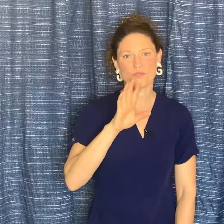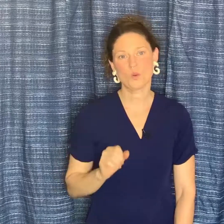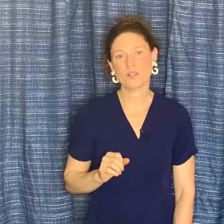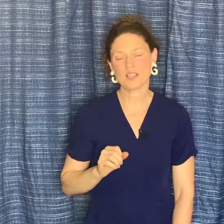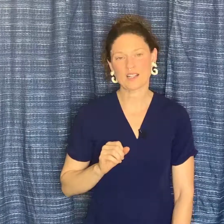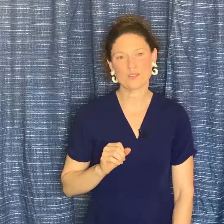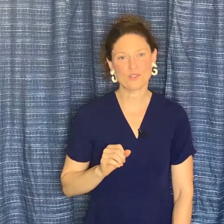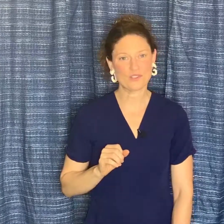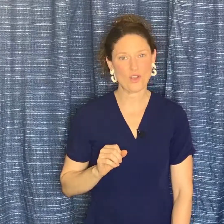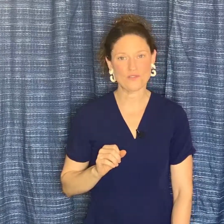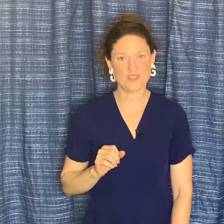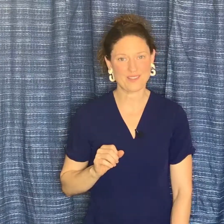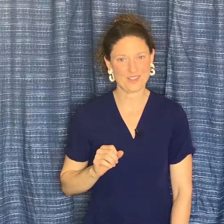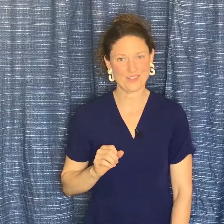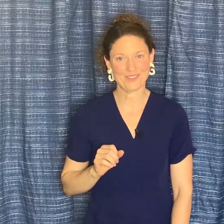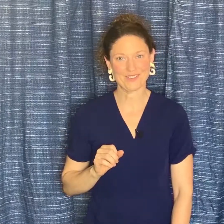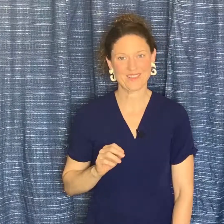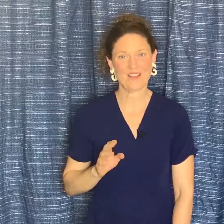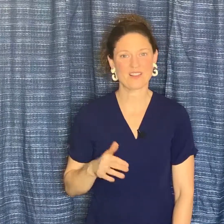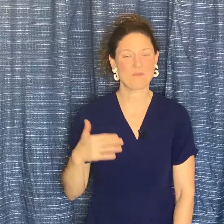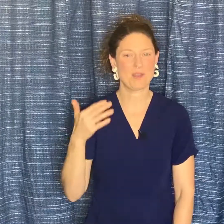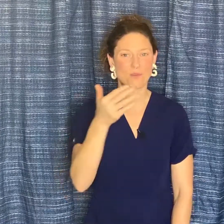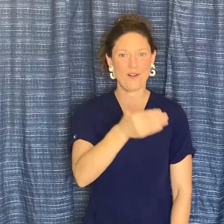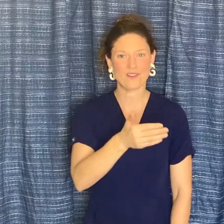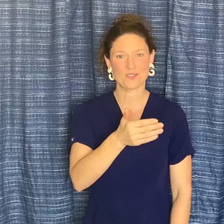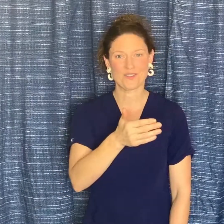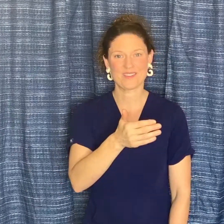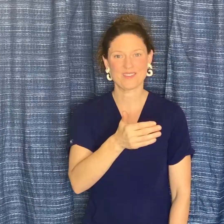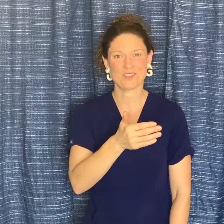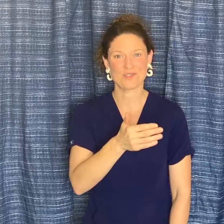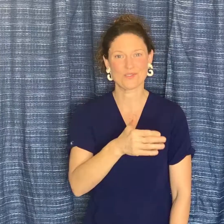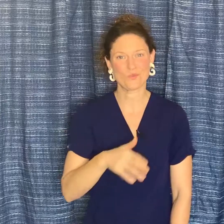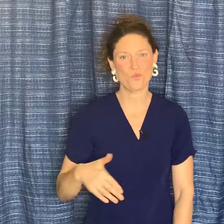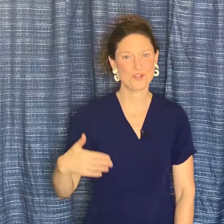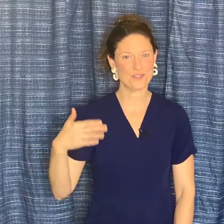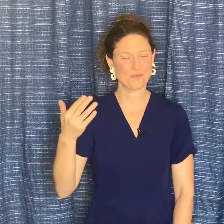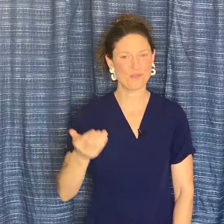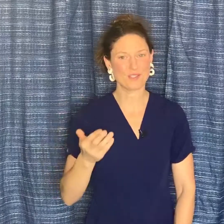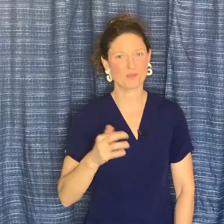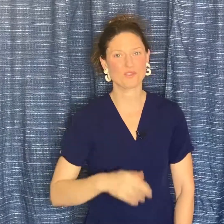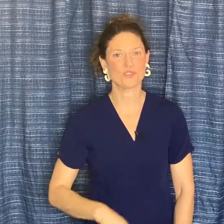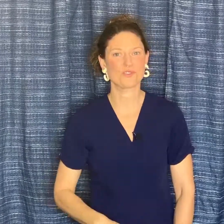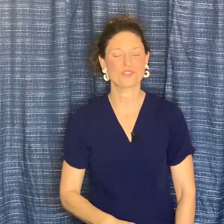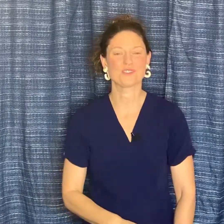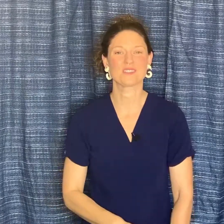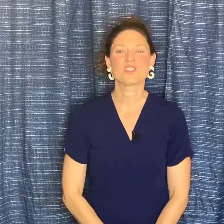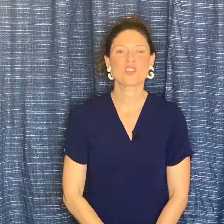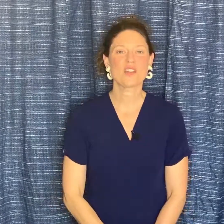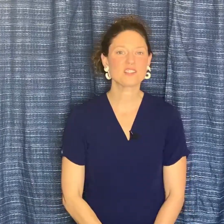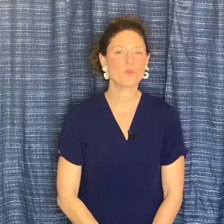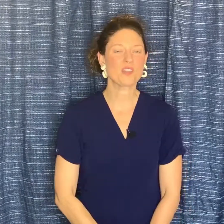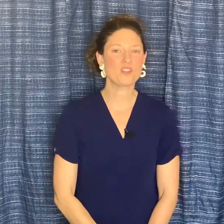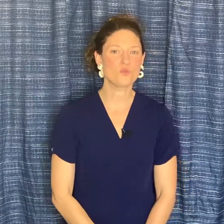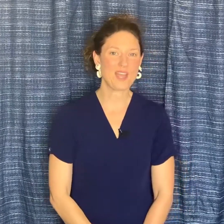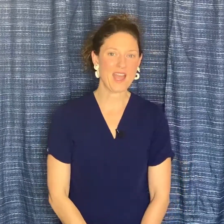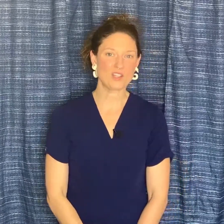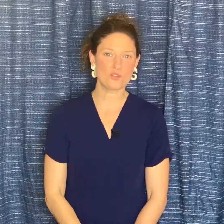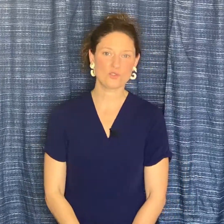what can I do to solve these issues? How can I make progress with these issues? What are some possible solutions? So that's a way that you can use